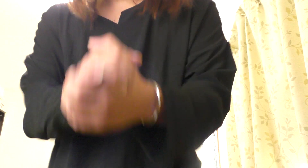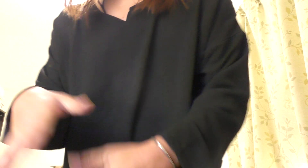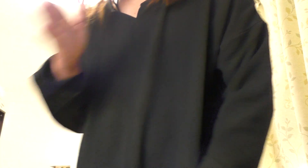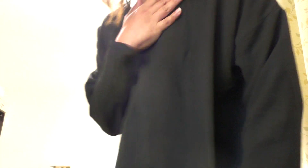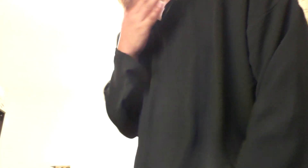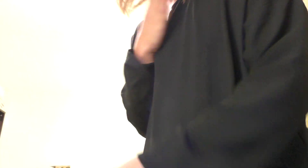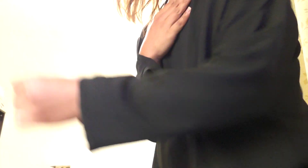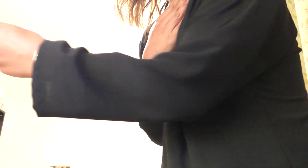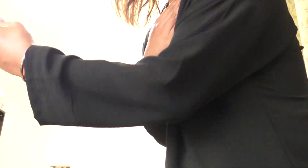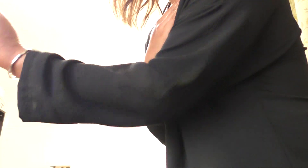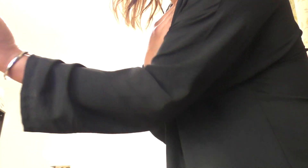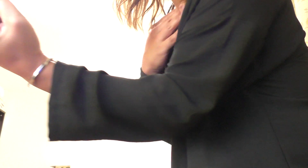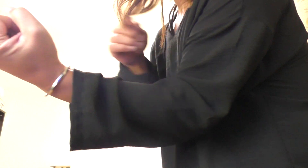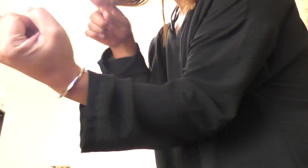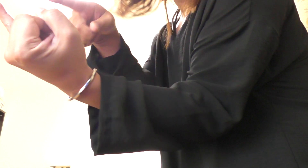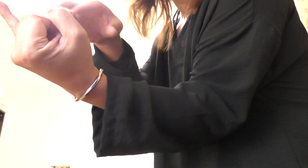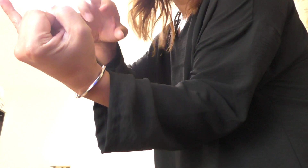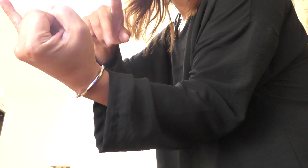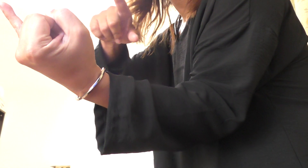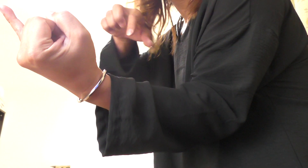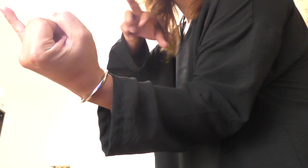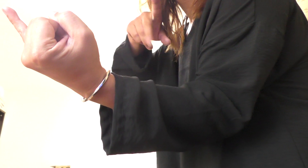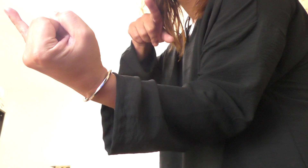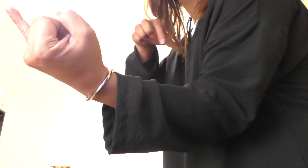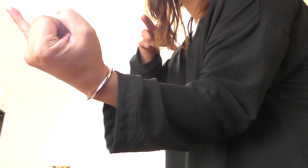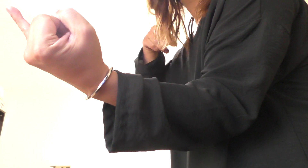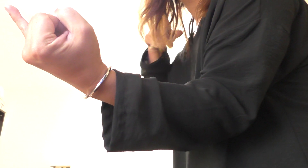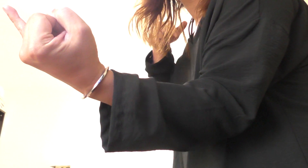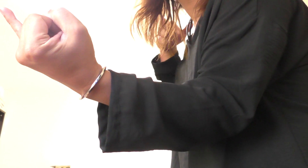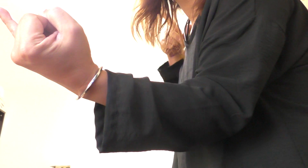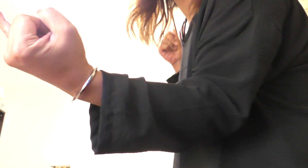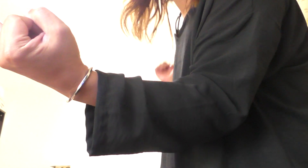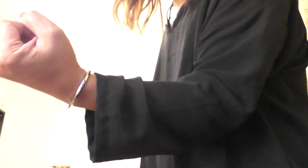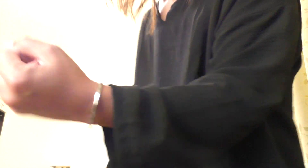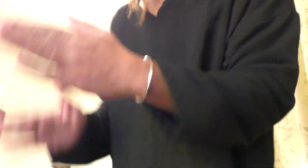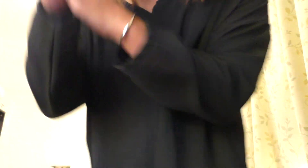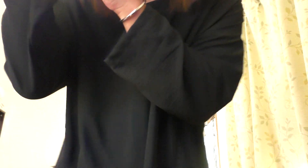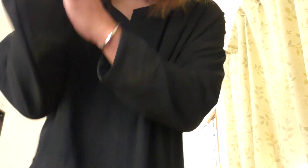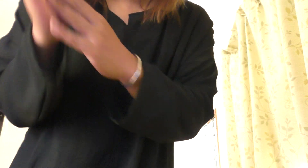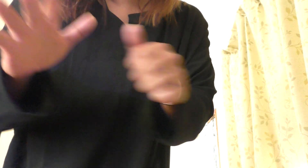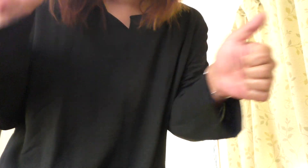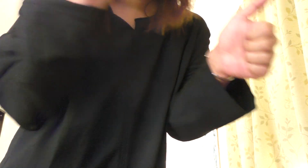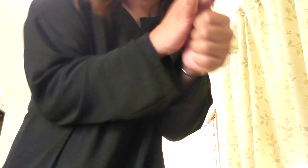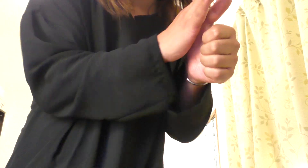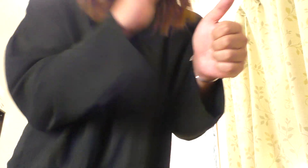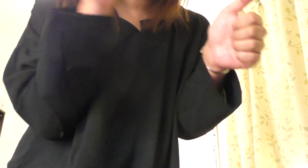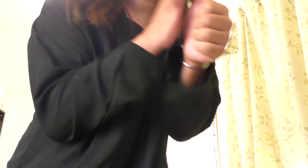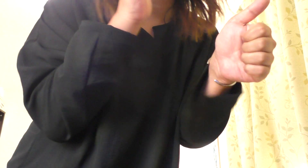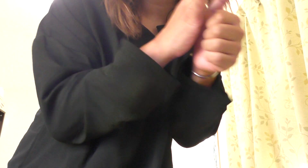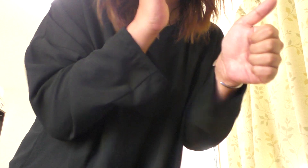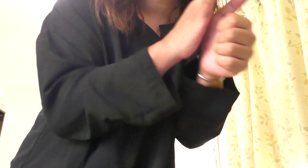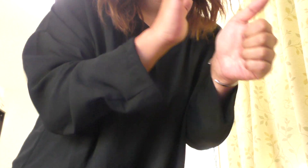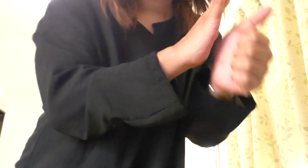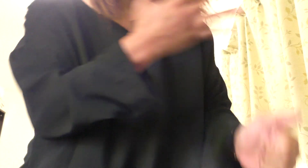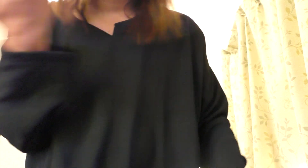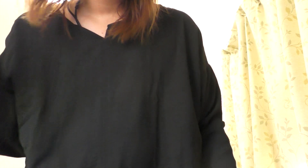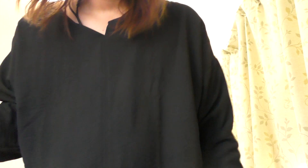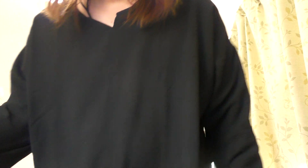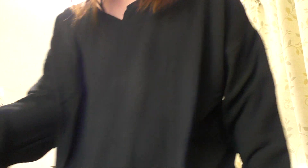I'm hiding from you and your soul of eyes My God, I thought you were someone to lie on